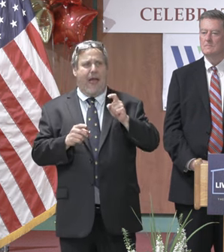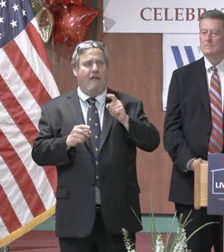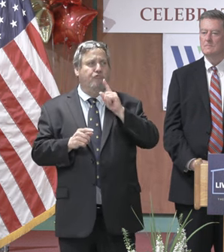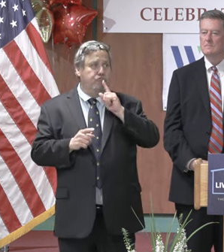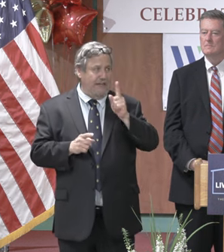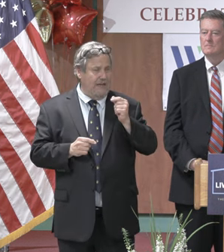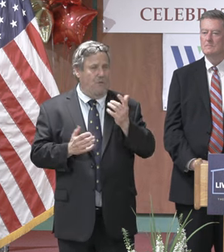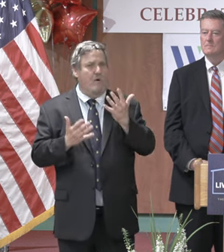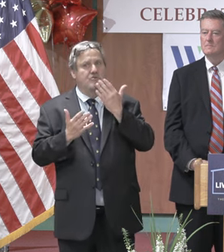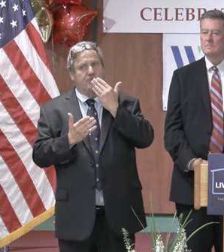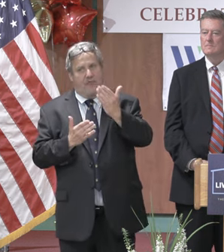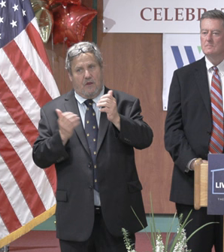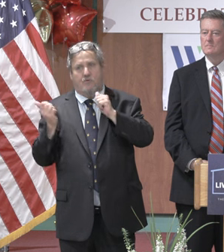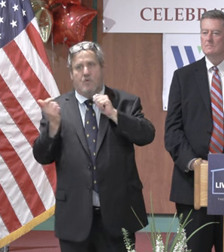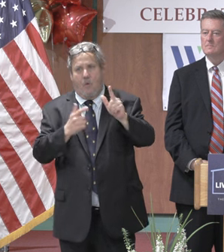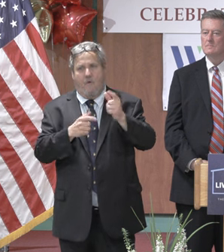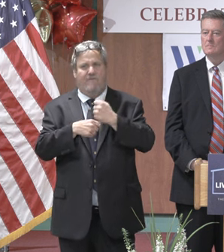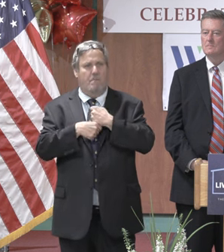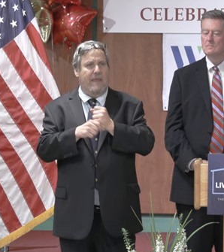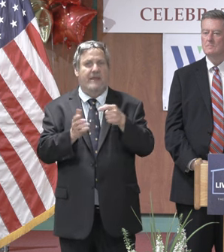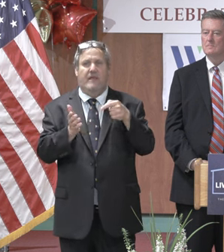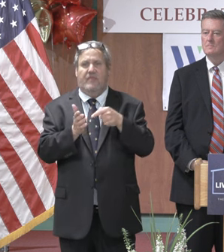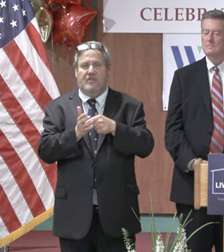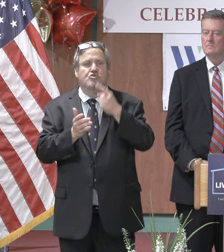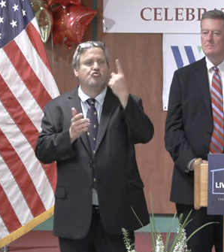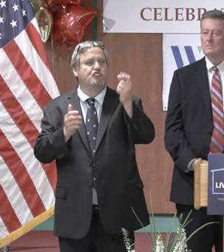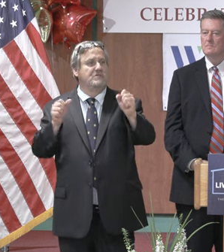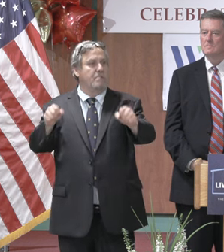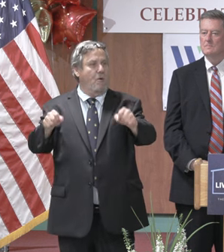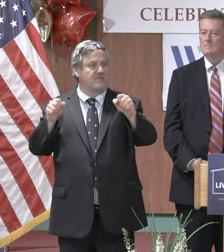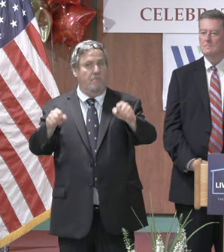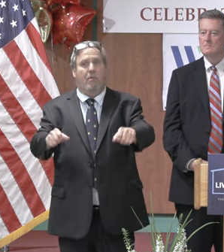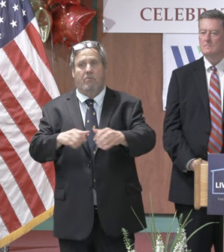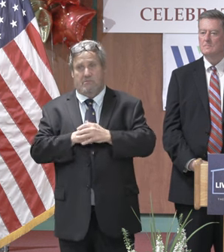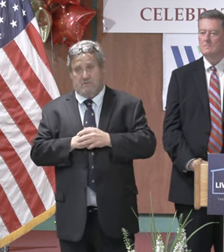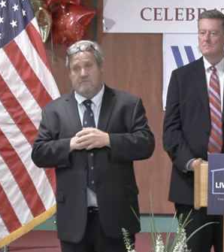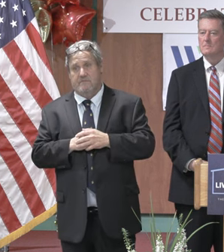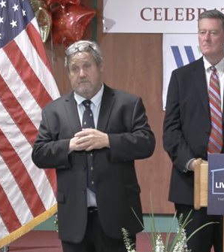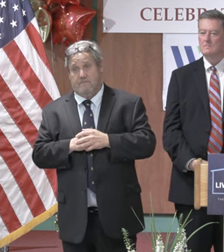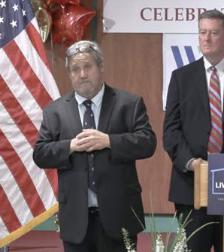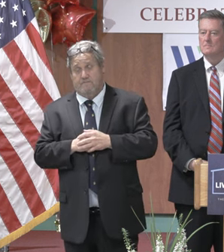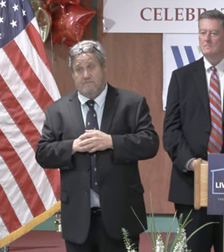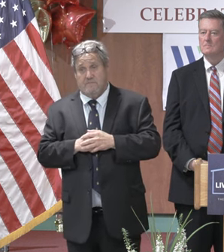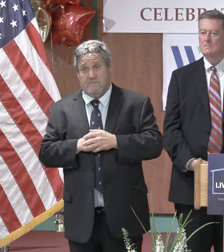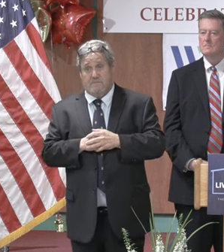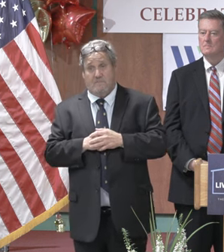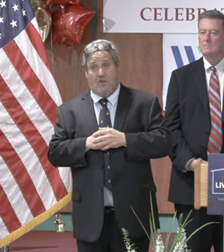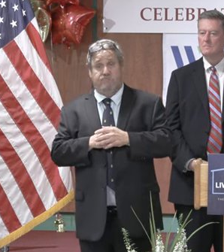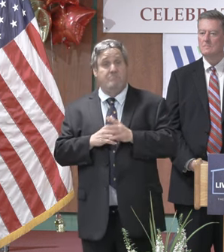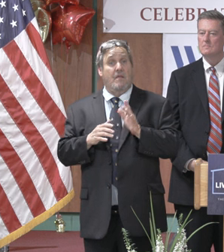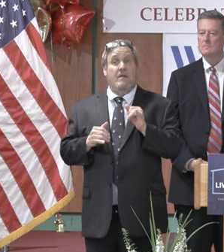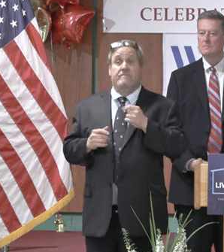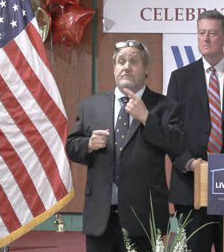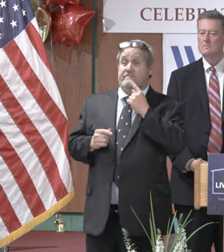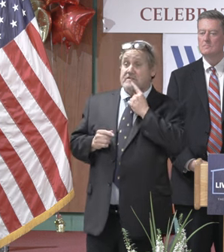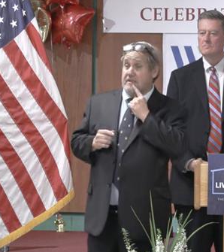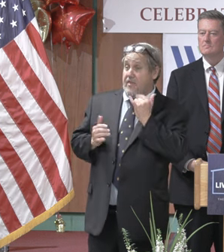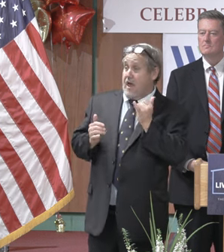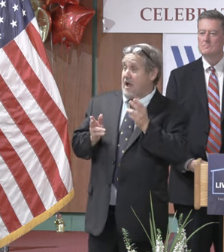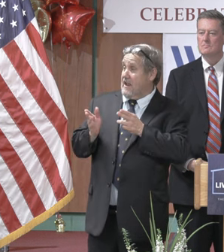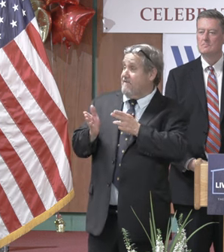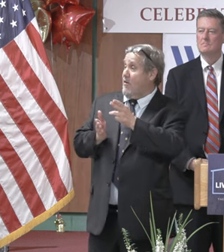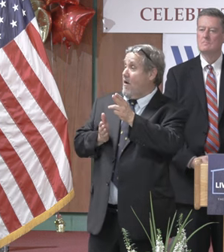your administration we are really grateful to you and everyone here that is making this possible